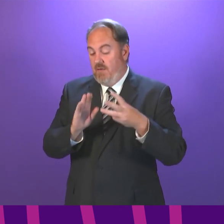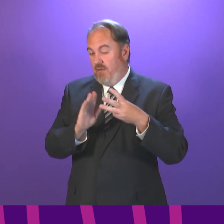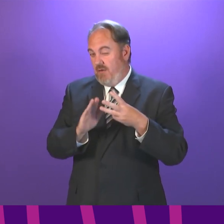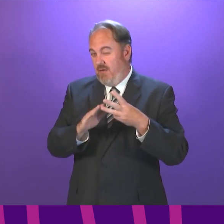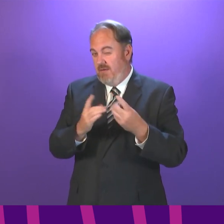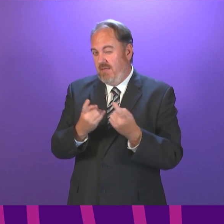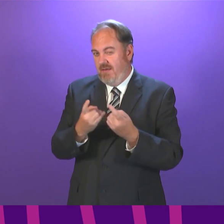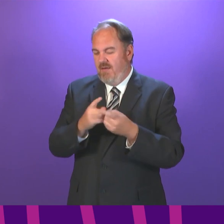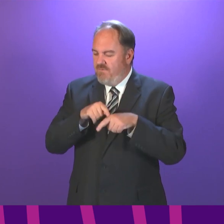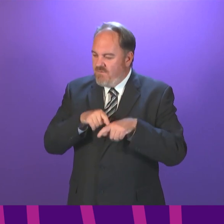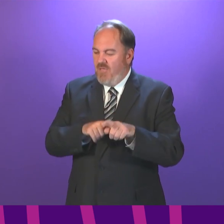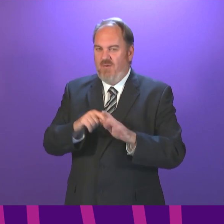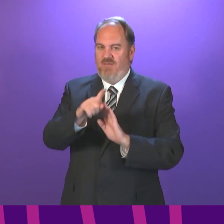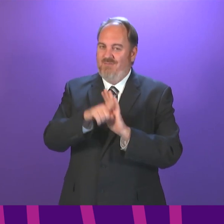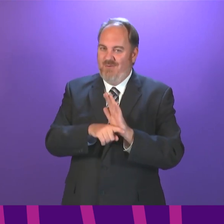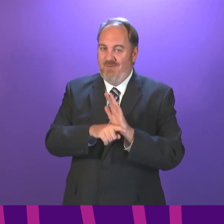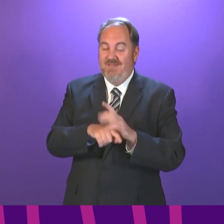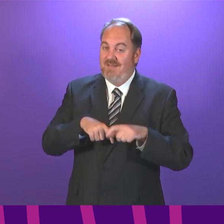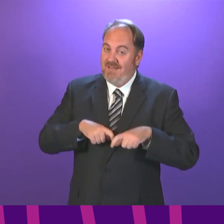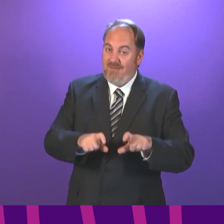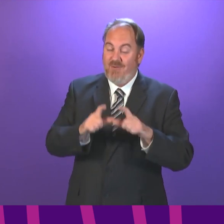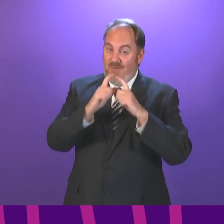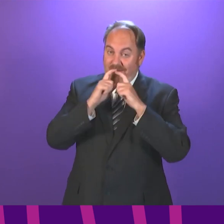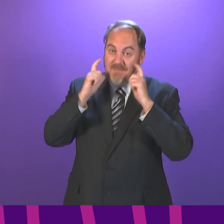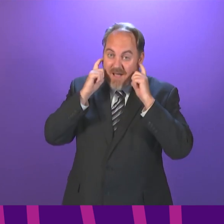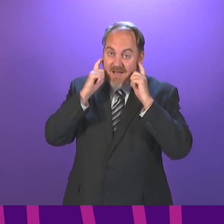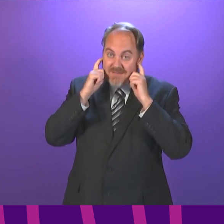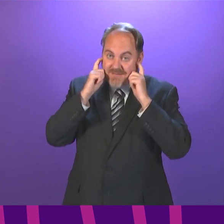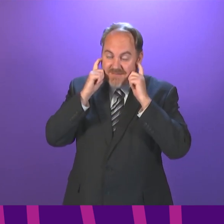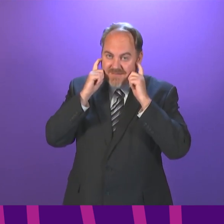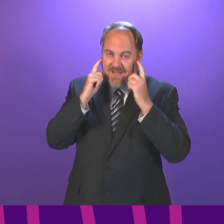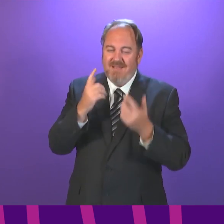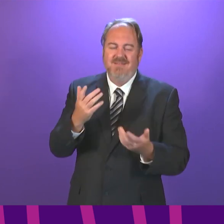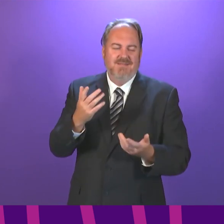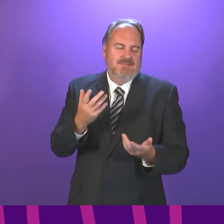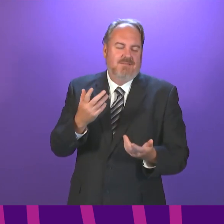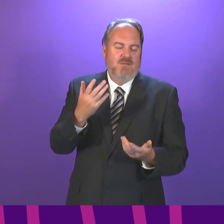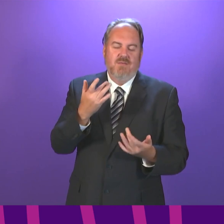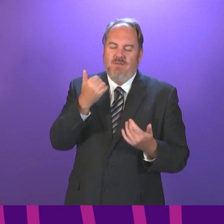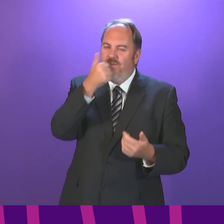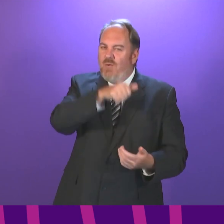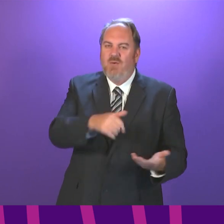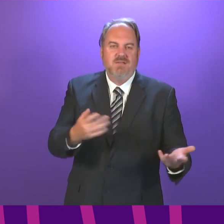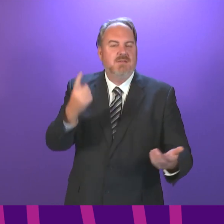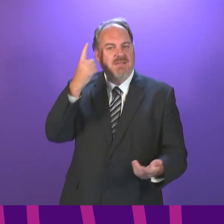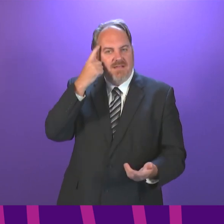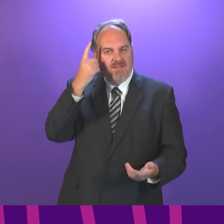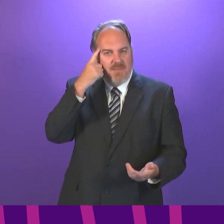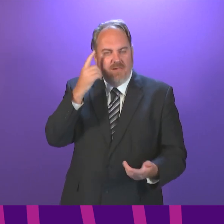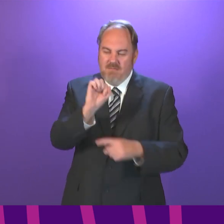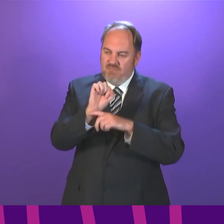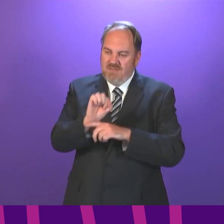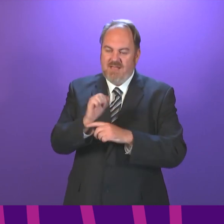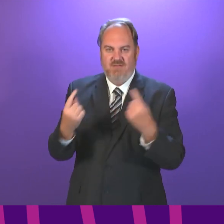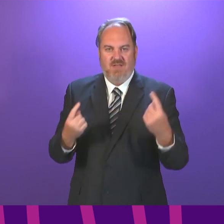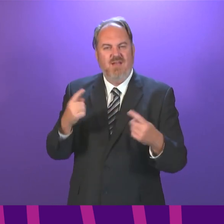in place, for example, on face coverings and keep being sensible about the things we know can help us keep ourselves and each other safe. Meet